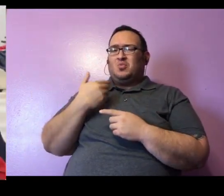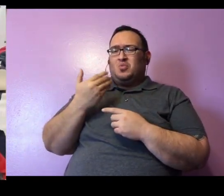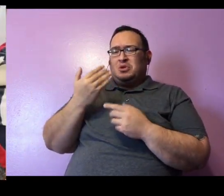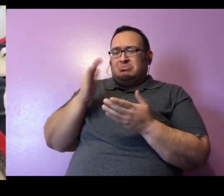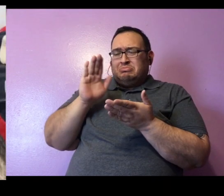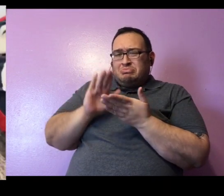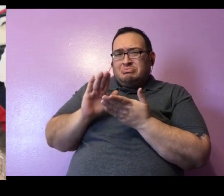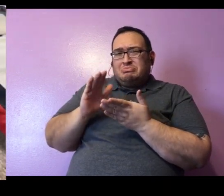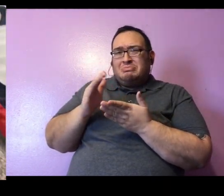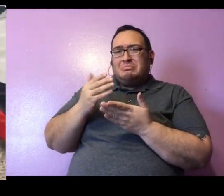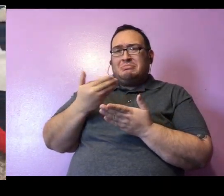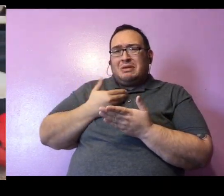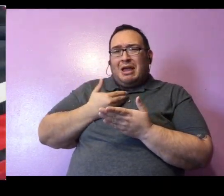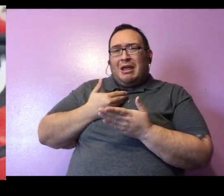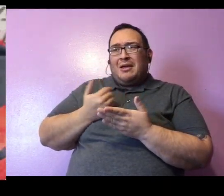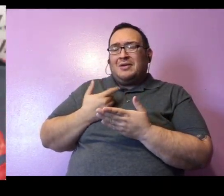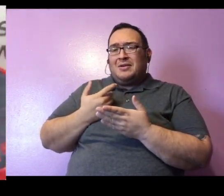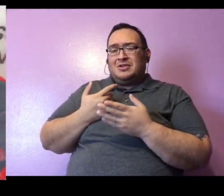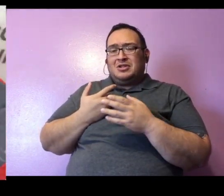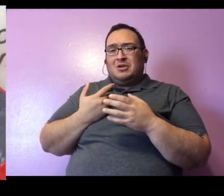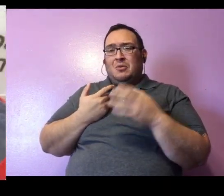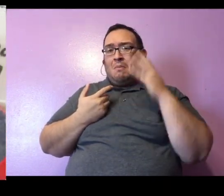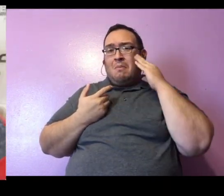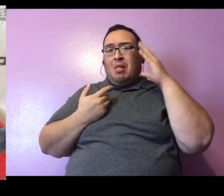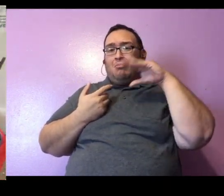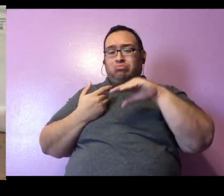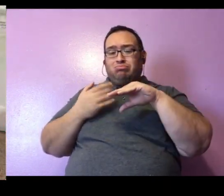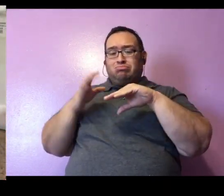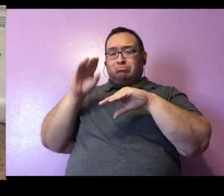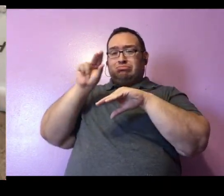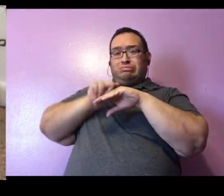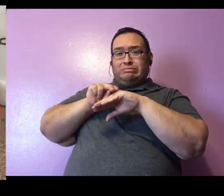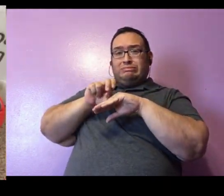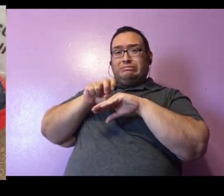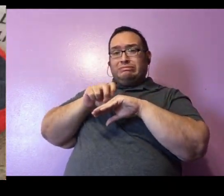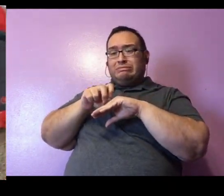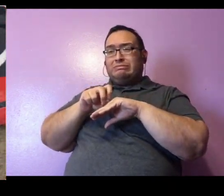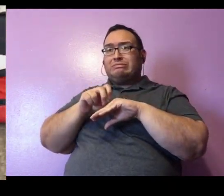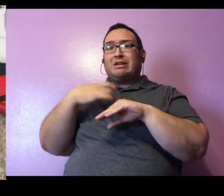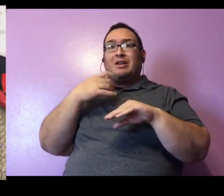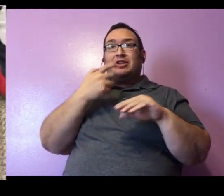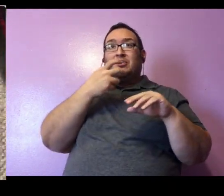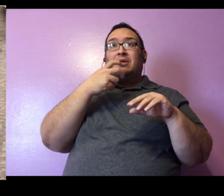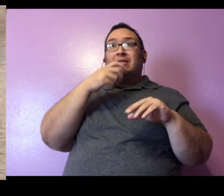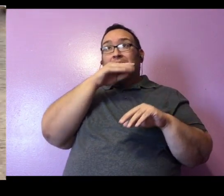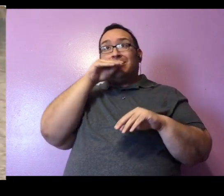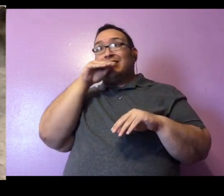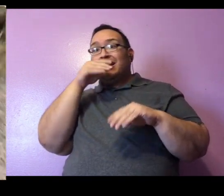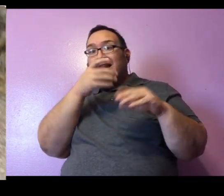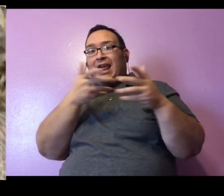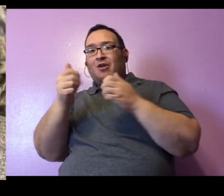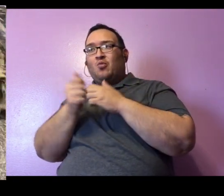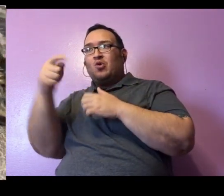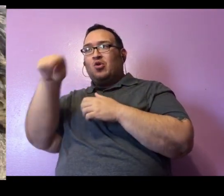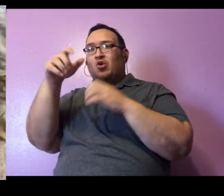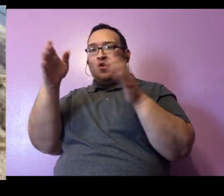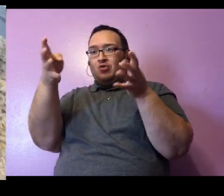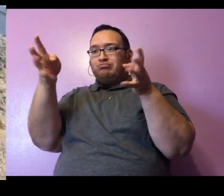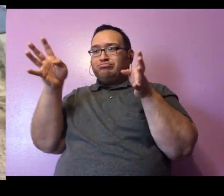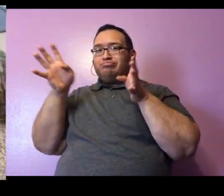really little she would sleep on top of it. And she plays with it. And sometimes she carries it around her enclosure. And she does lots